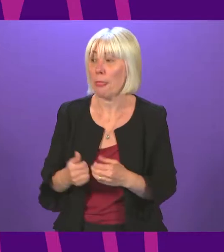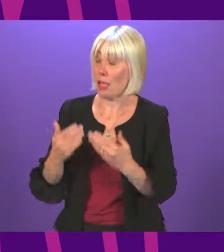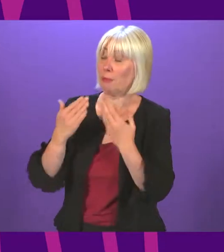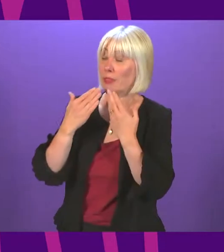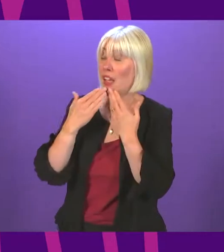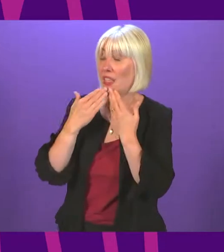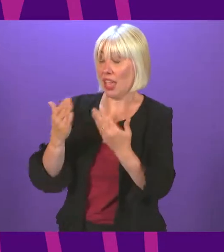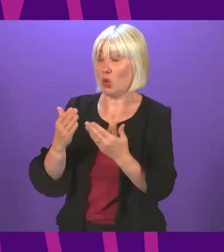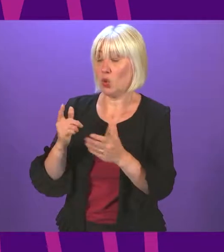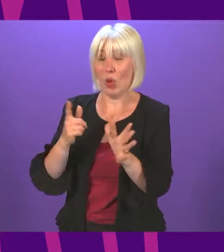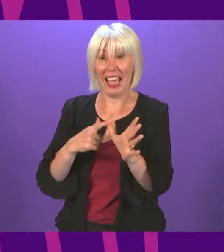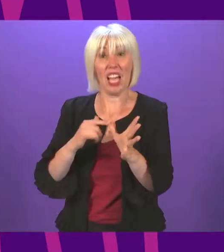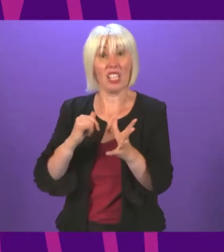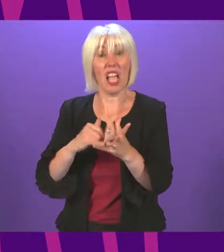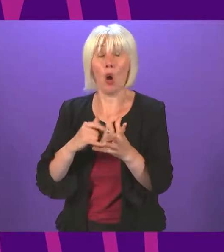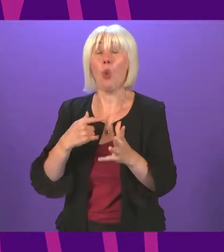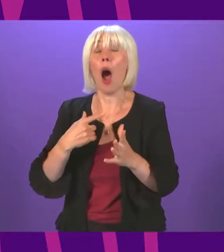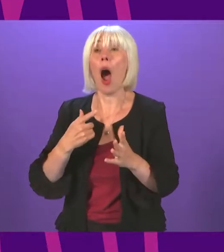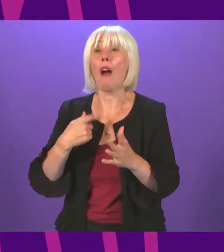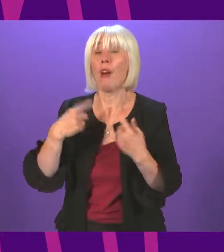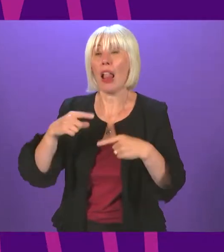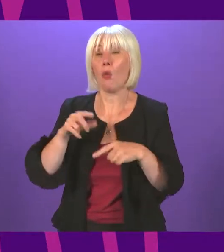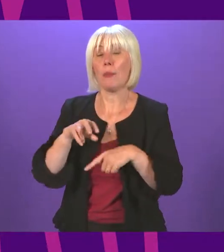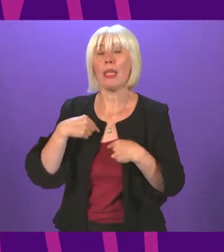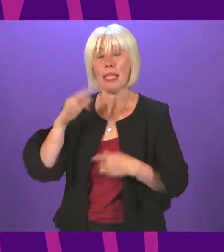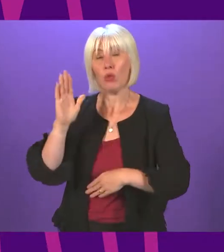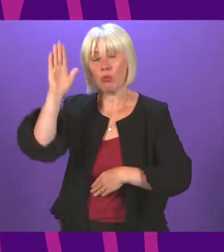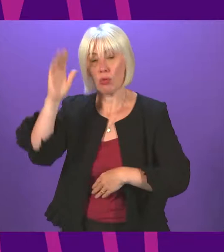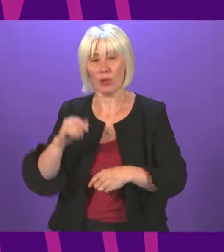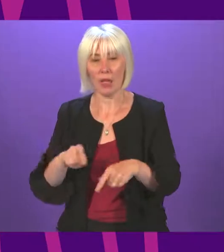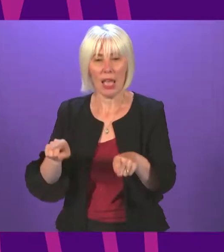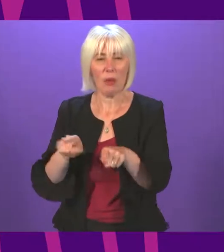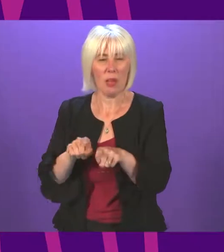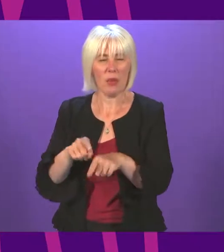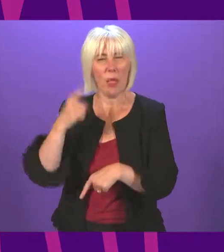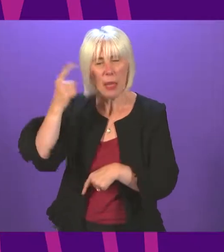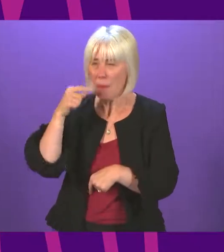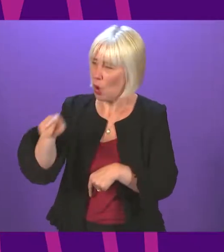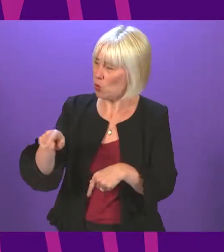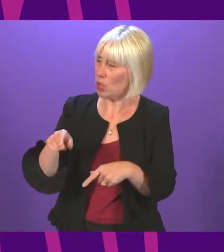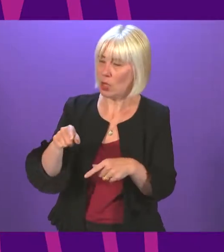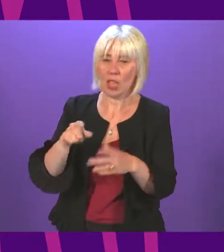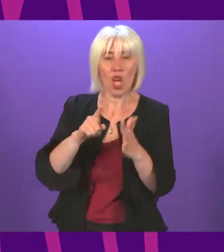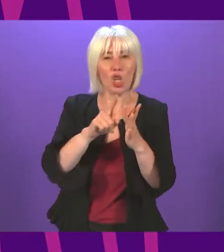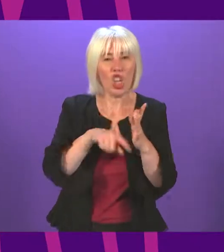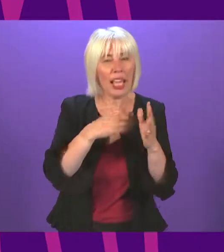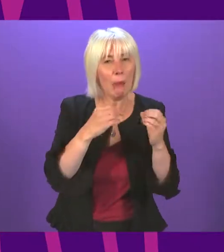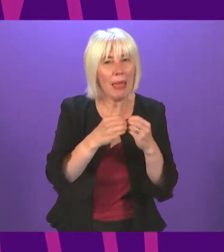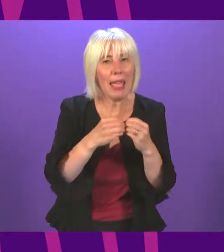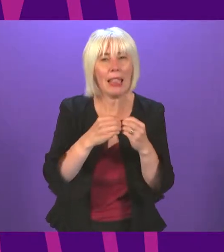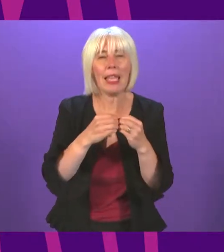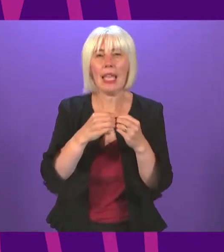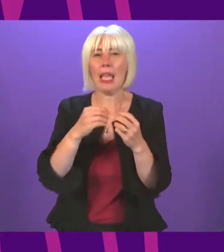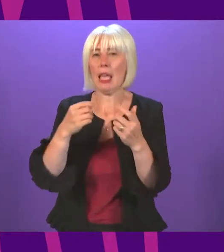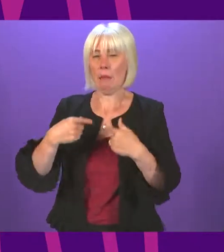way. He's absolutely right in the lack of ambition around acute care, but does he also recognize the work done by members such as Jacqui Bailey, Sandesh